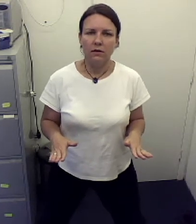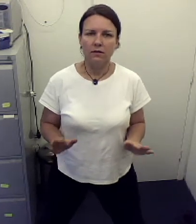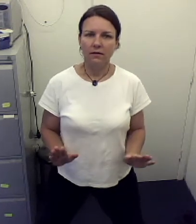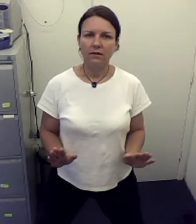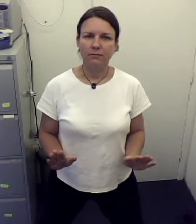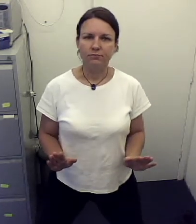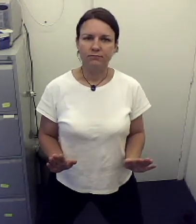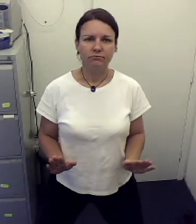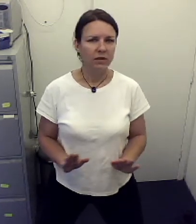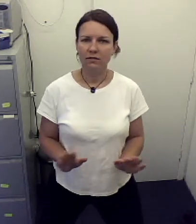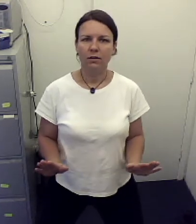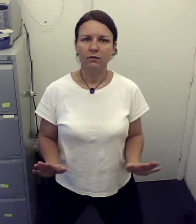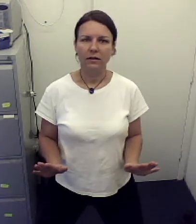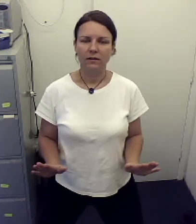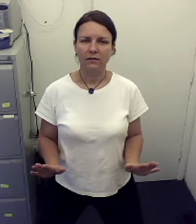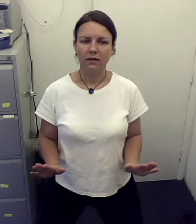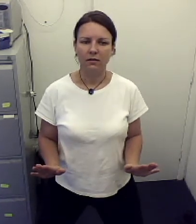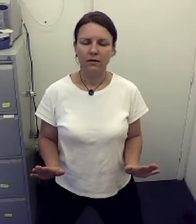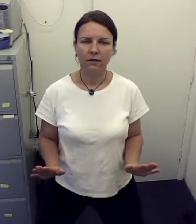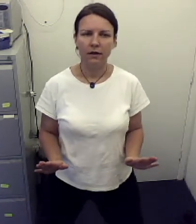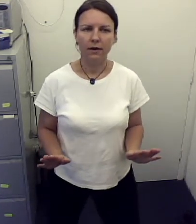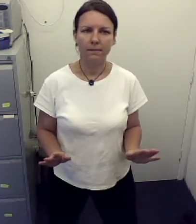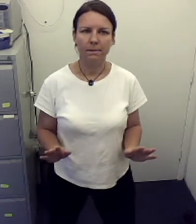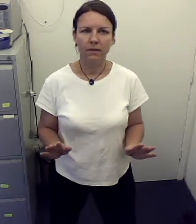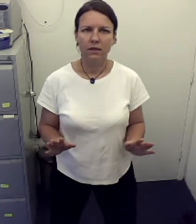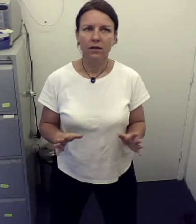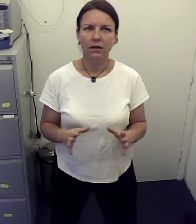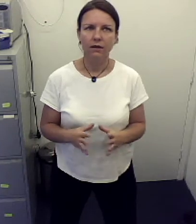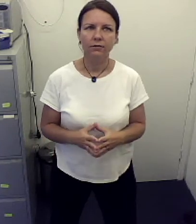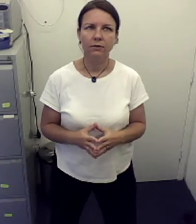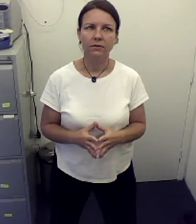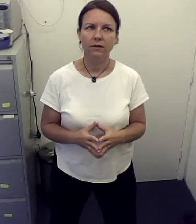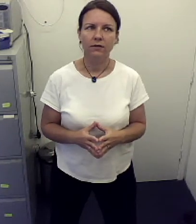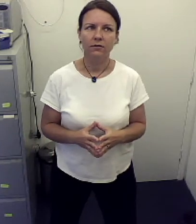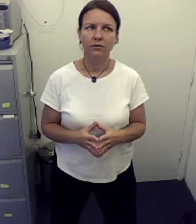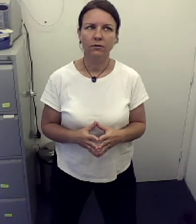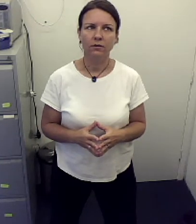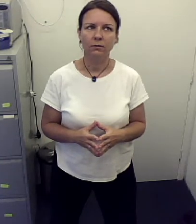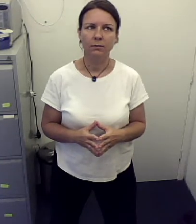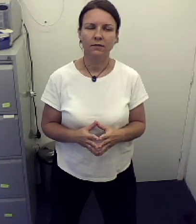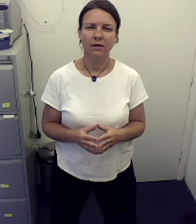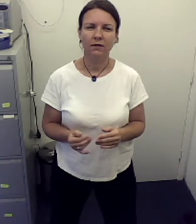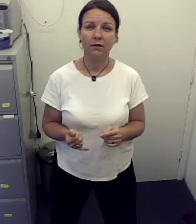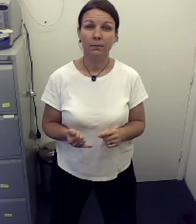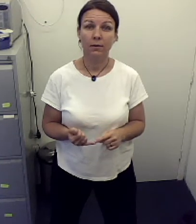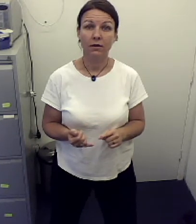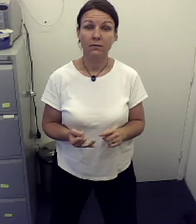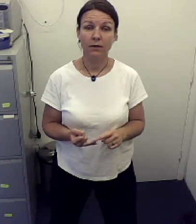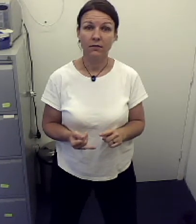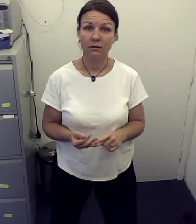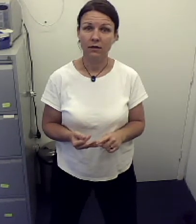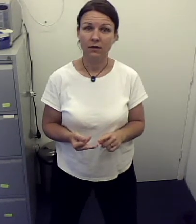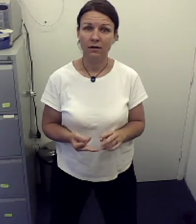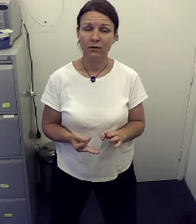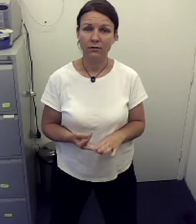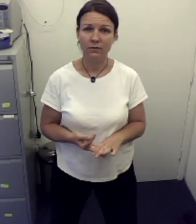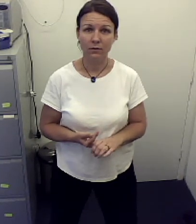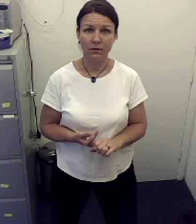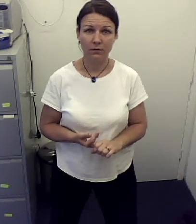So that's it. That's the whole technique done. If you intend to do this with a particular person, place or thing that causes you a lot of